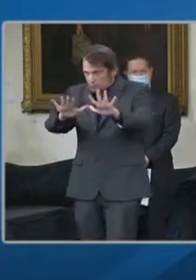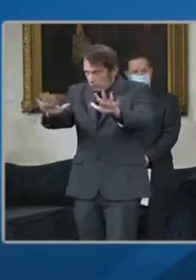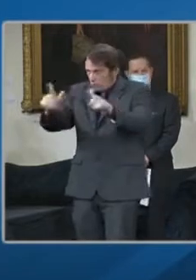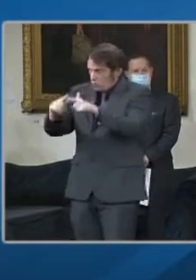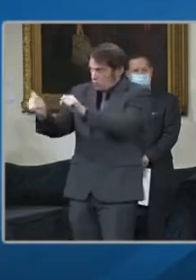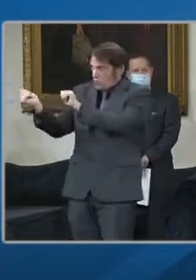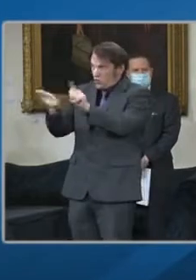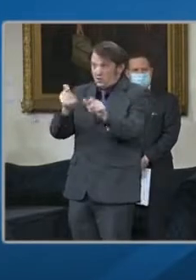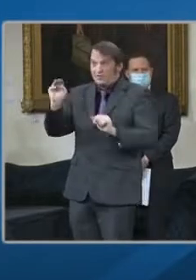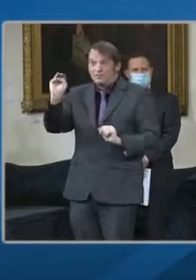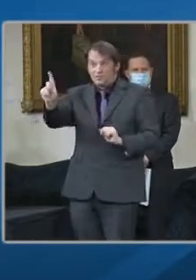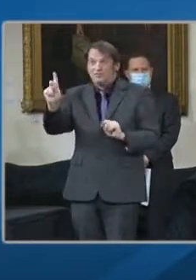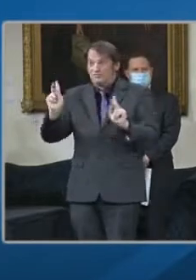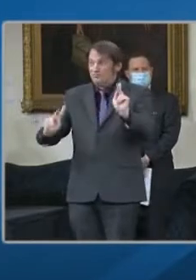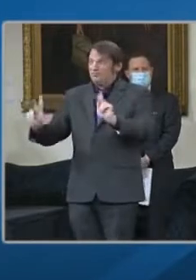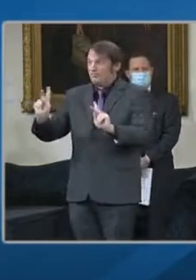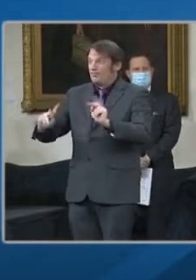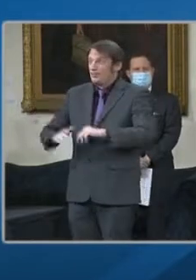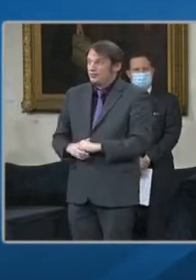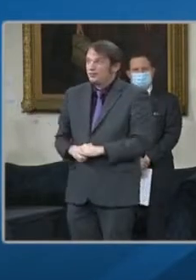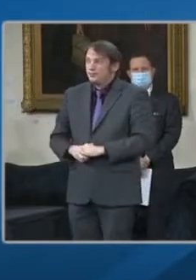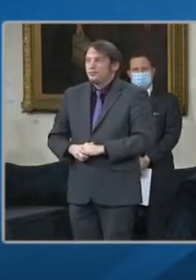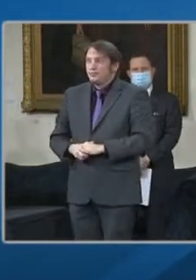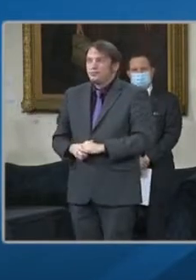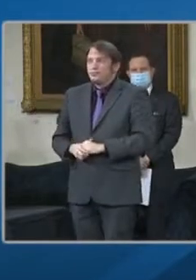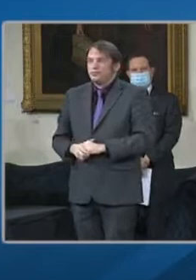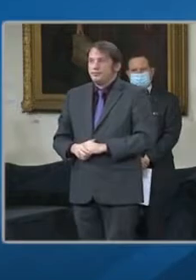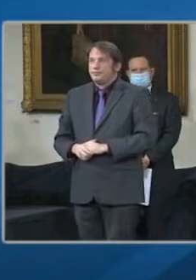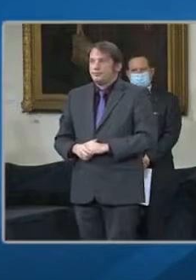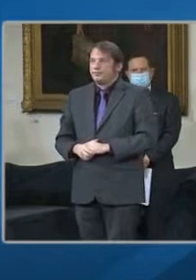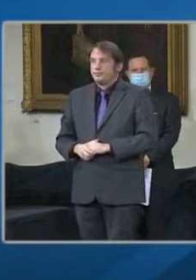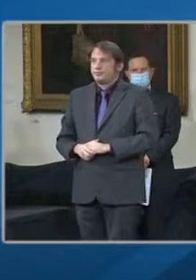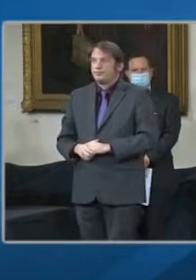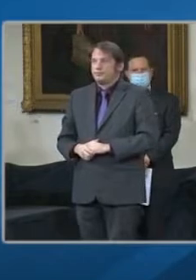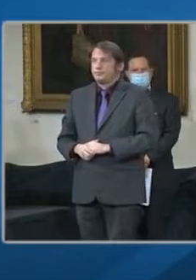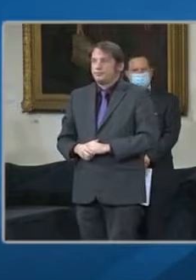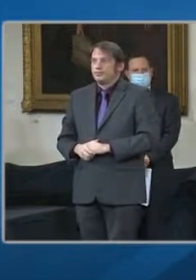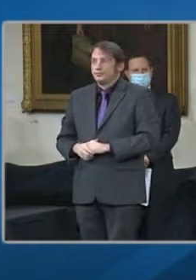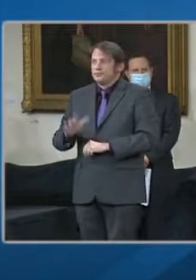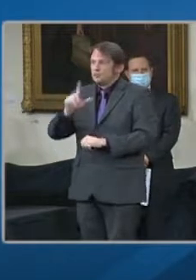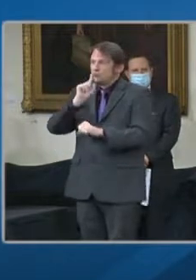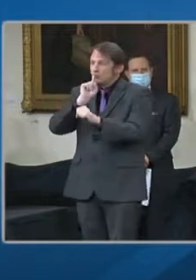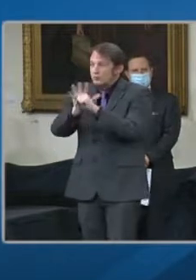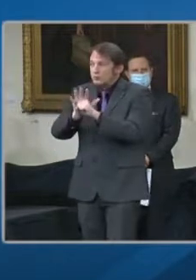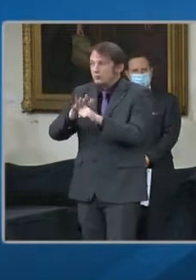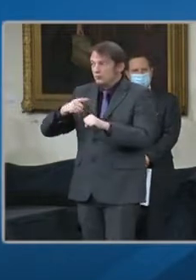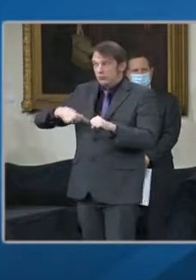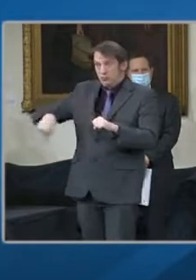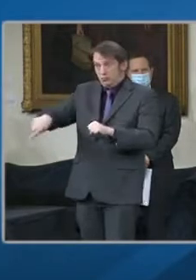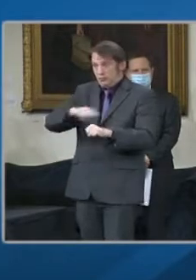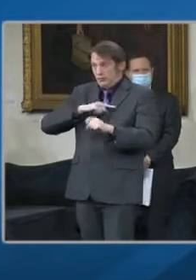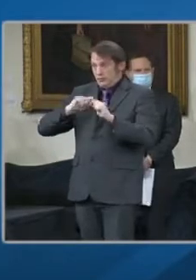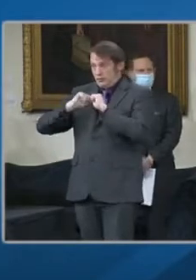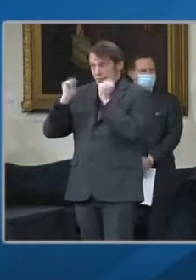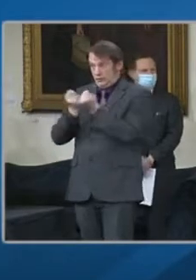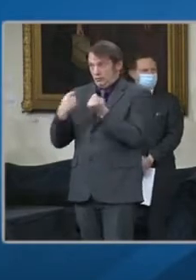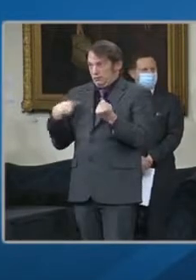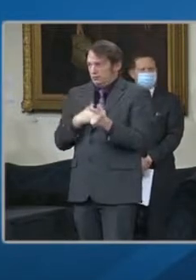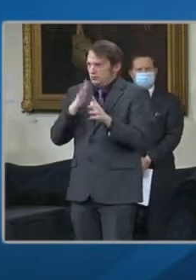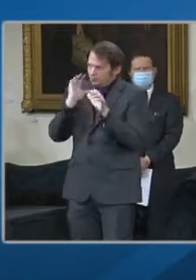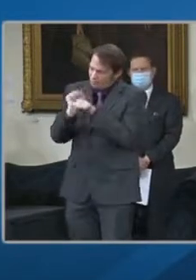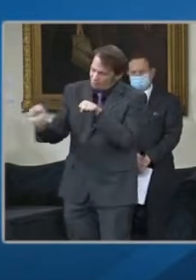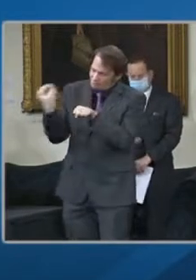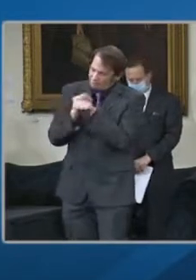I can assure you that Secretary Schrader and our entire team will not rest until every single Marylander who wants a